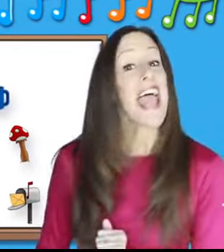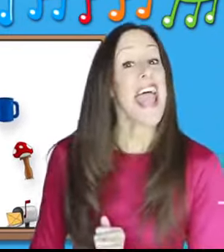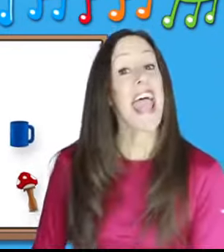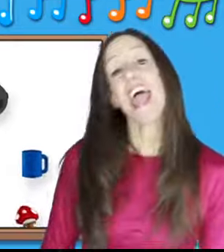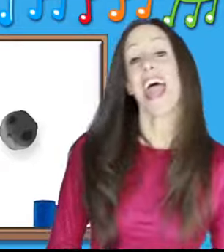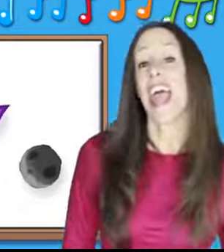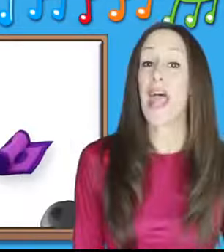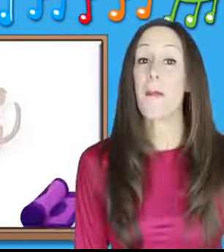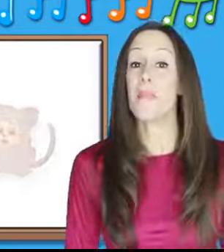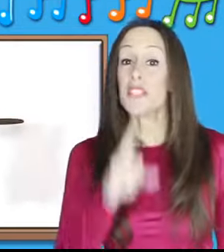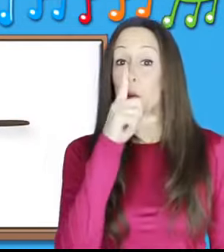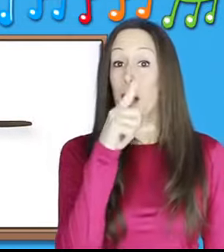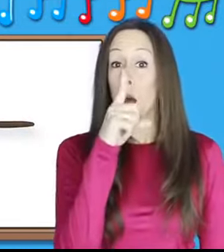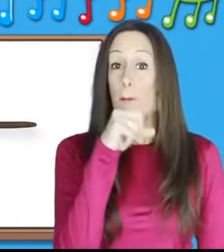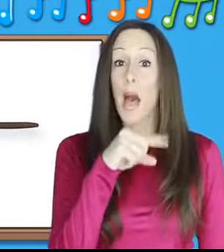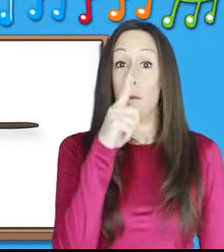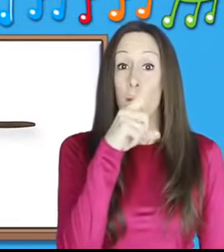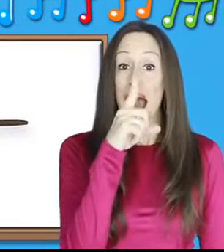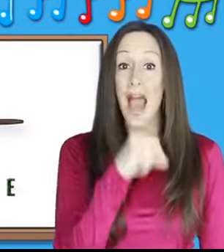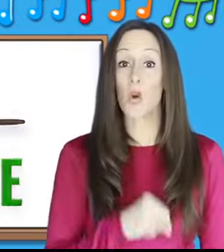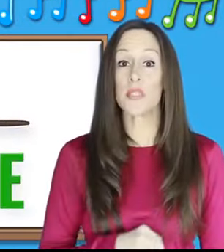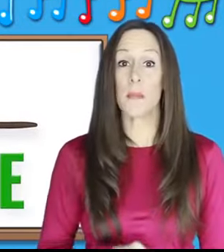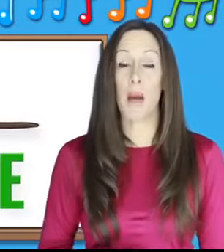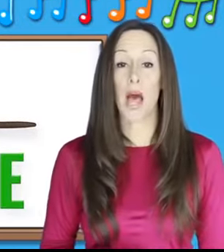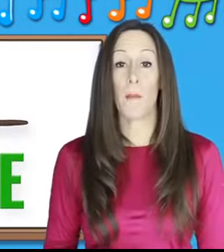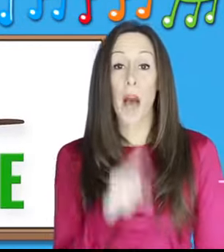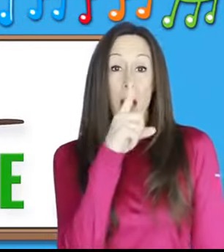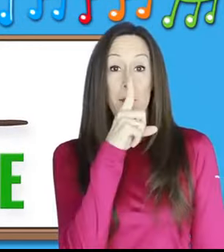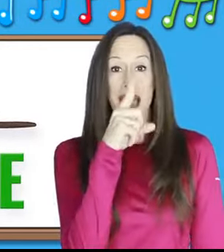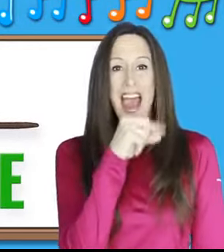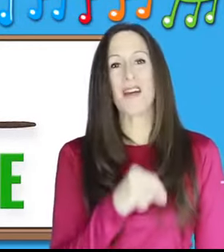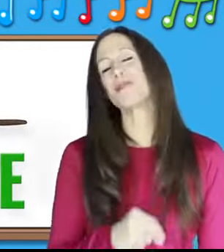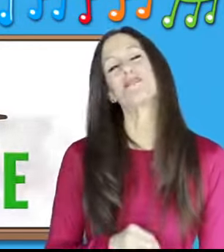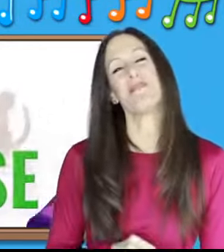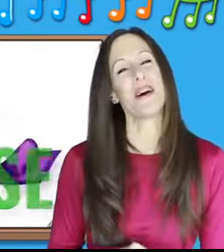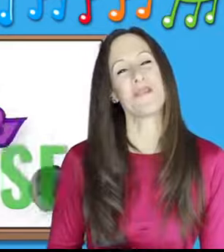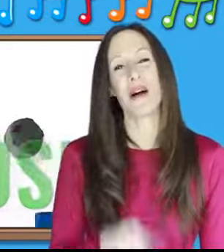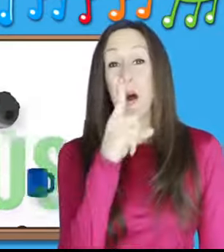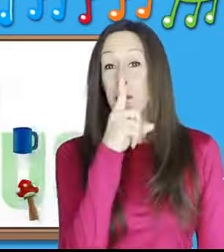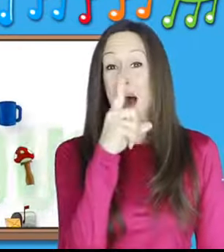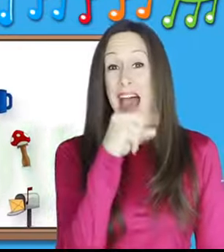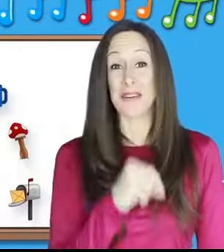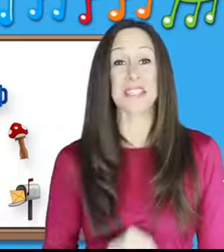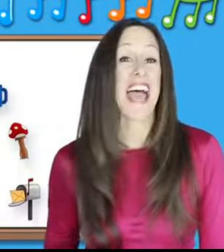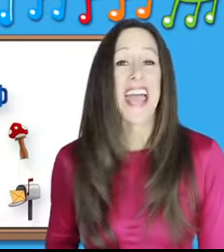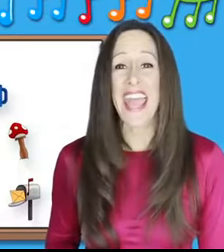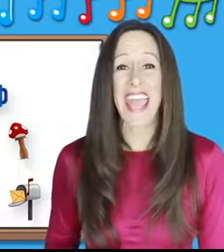M is for m-m-mouse M-m-mouse M-m-mouse M